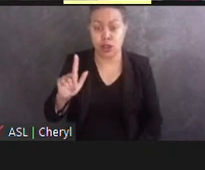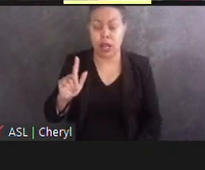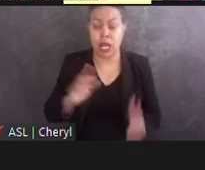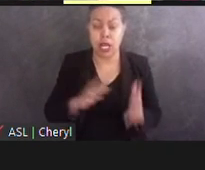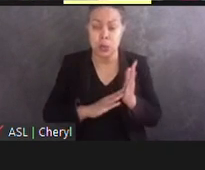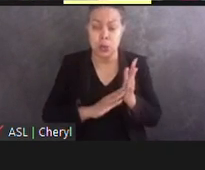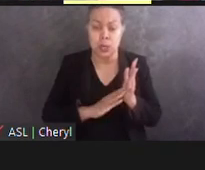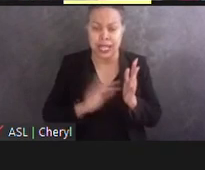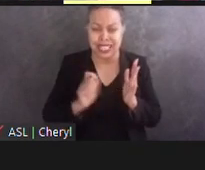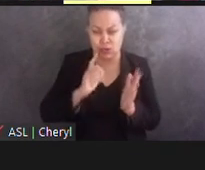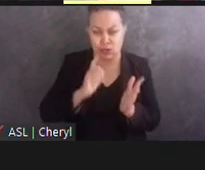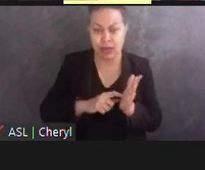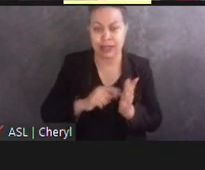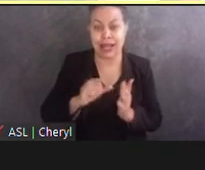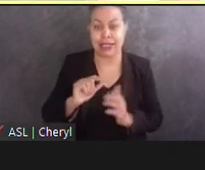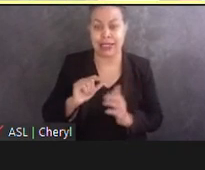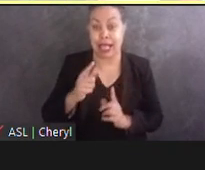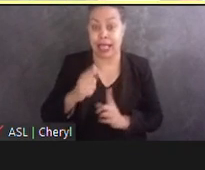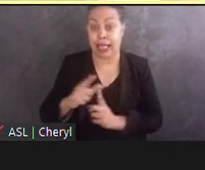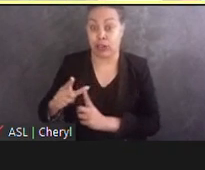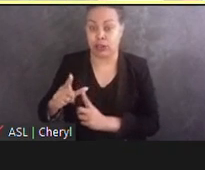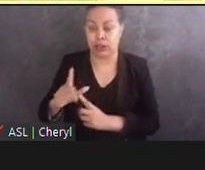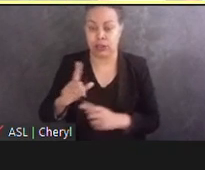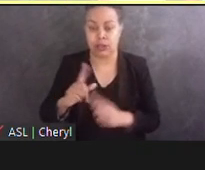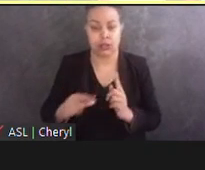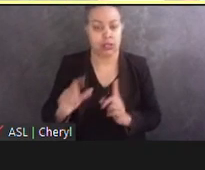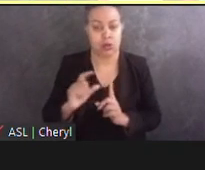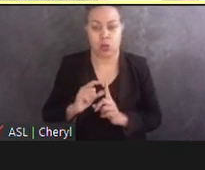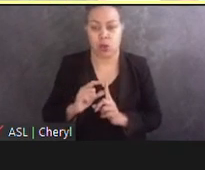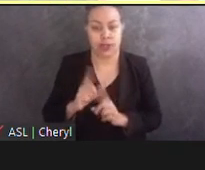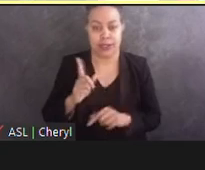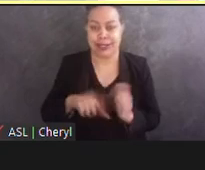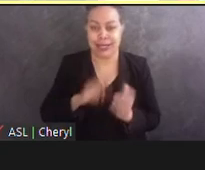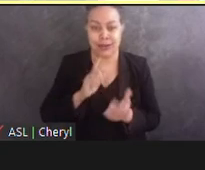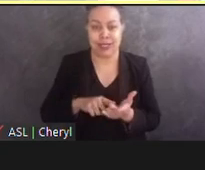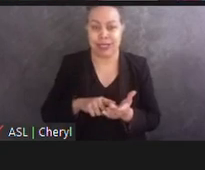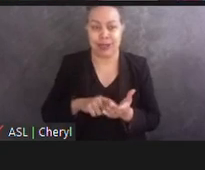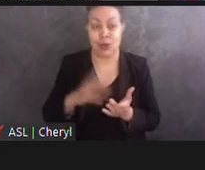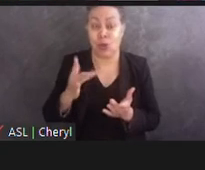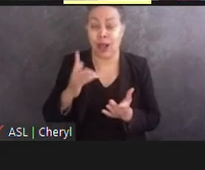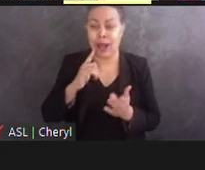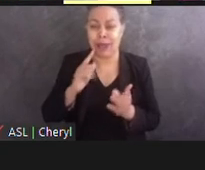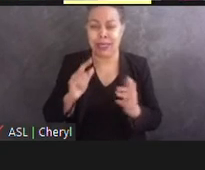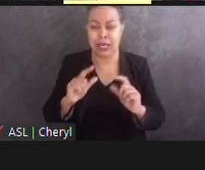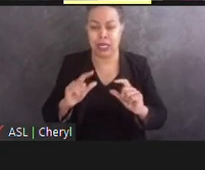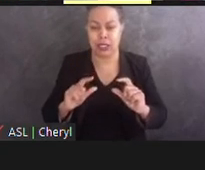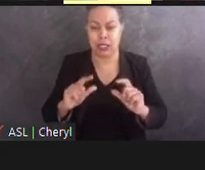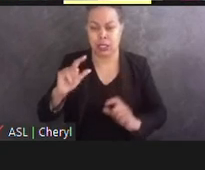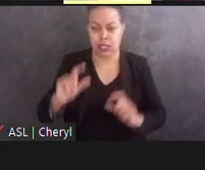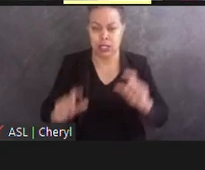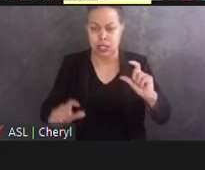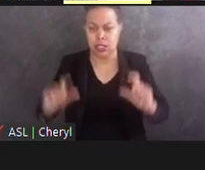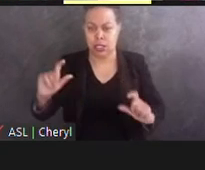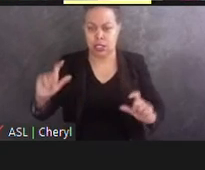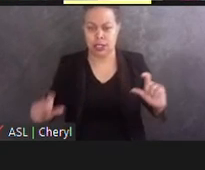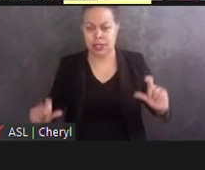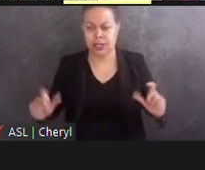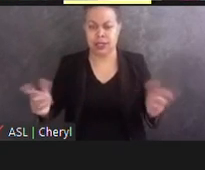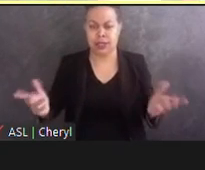not, because of the variation in vertical and horizontal spacing. I could recognize the letters WPA